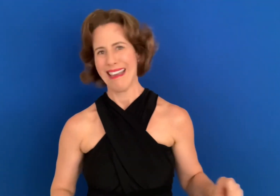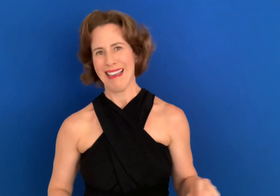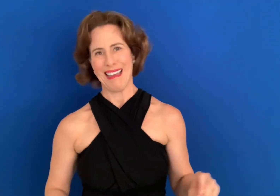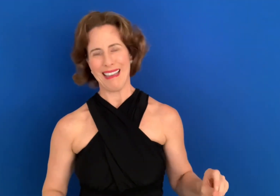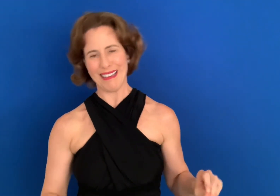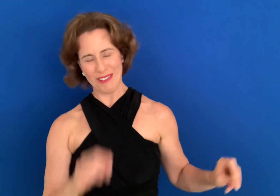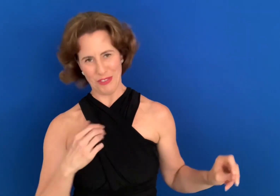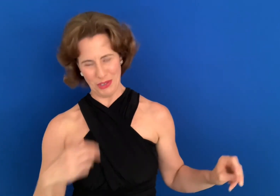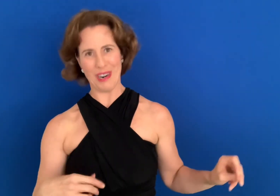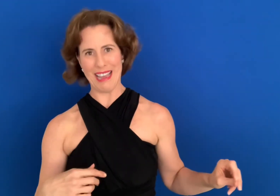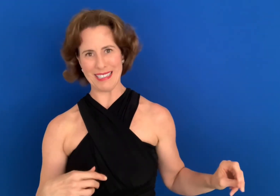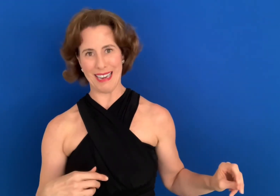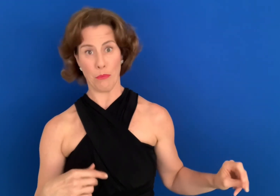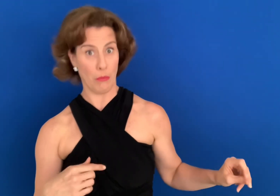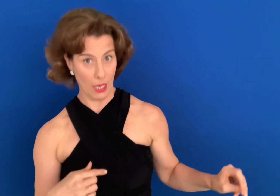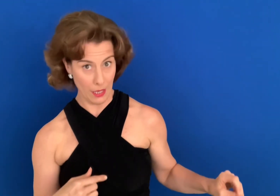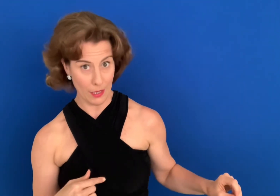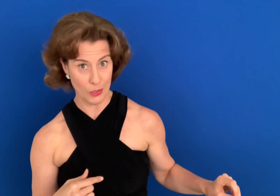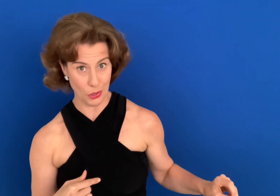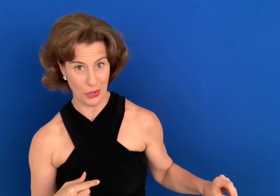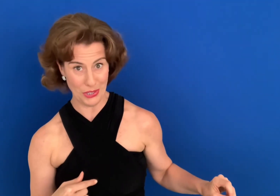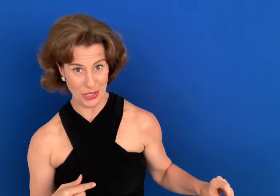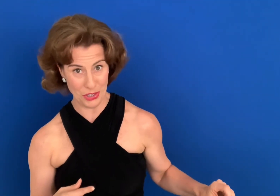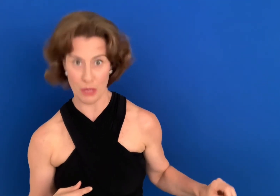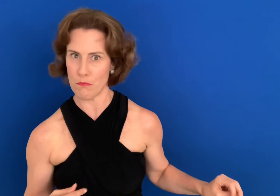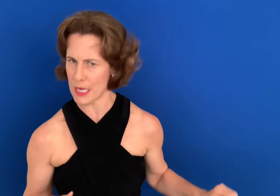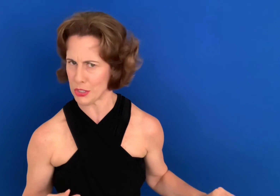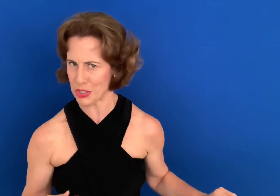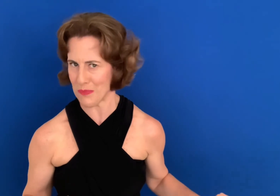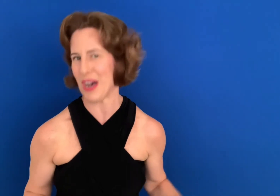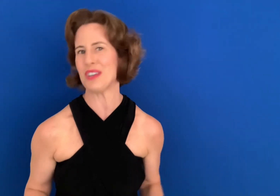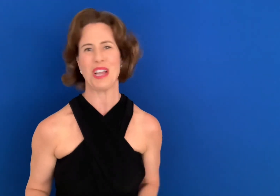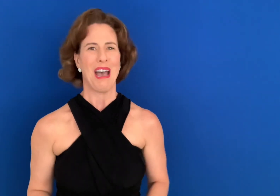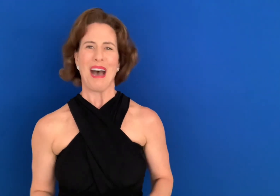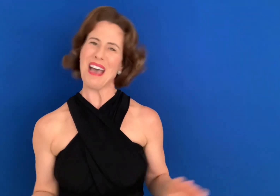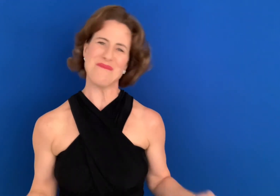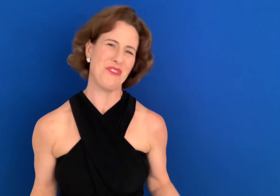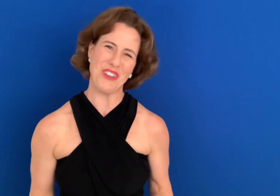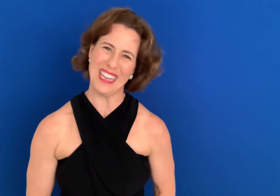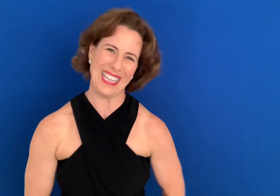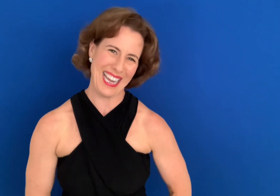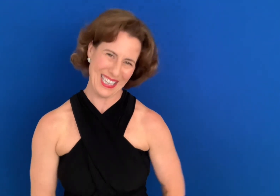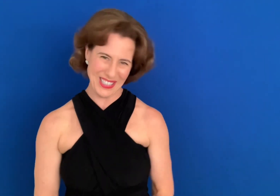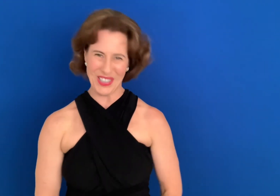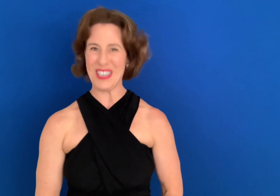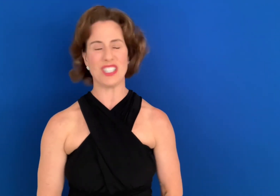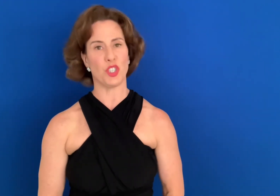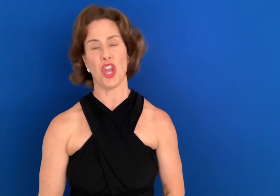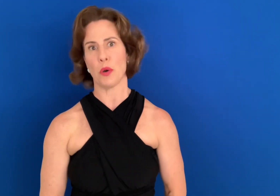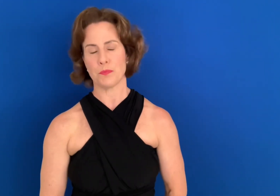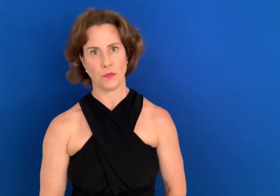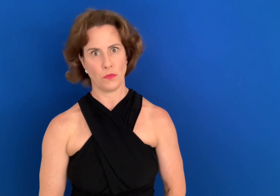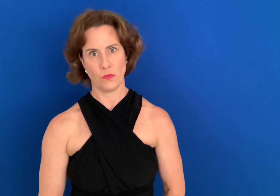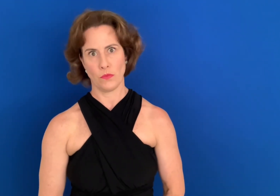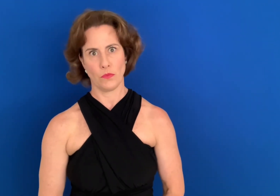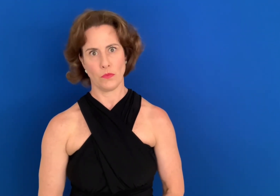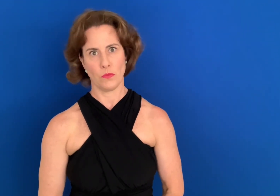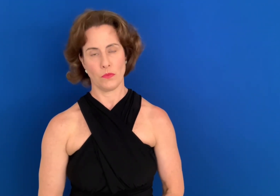If you're asking me to audition, Mr. Marsh, I'm afraid the answer is no. about it. Thank you so